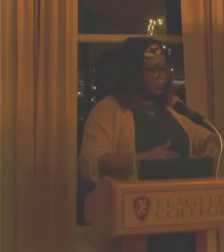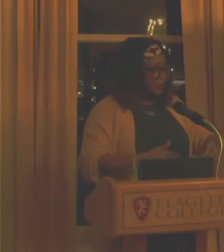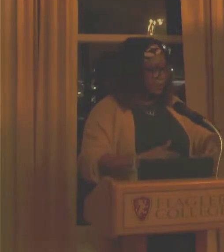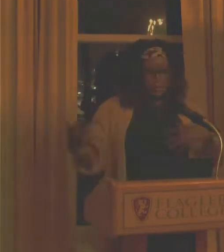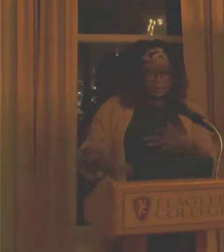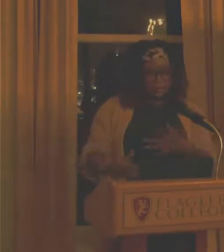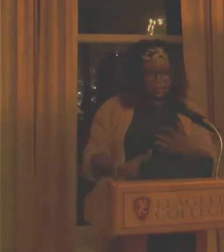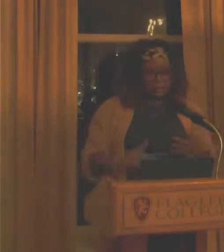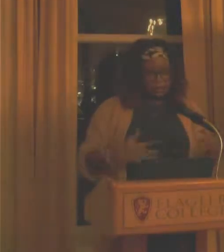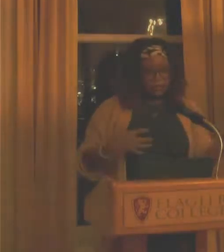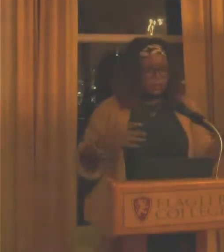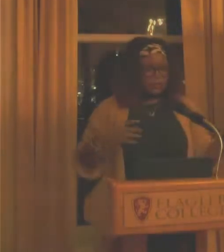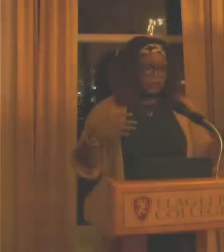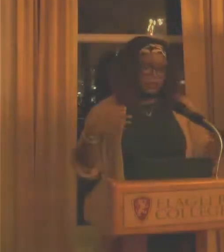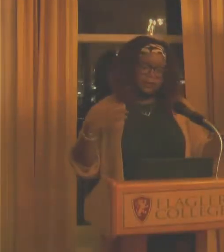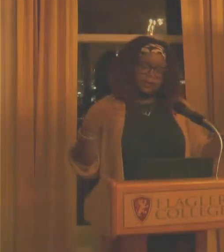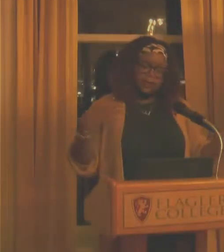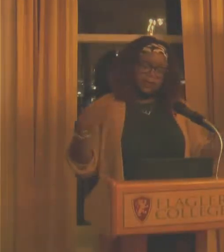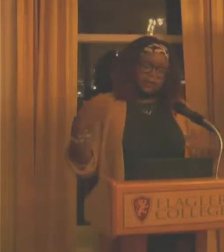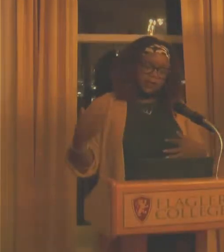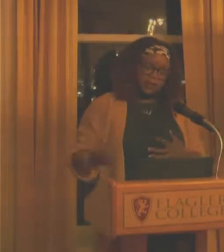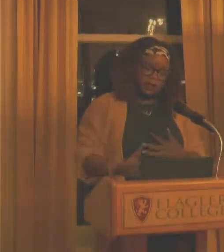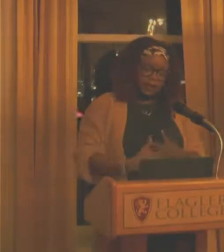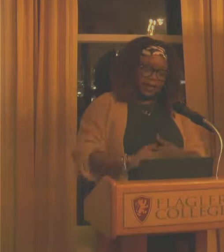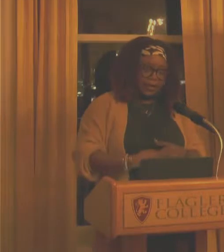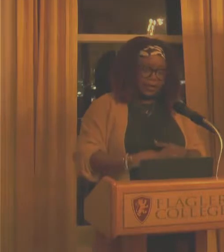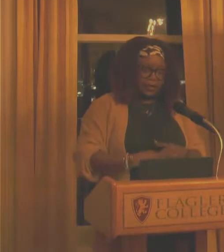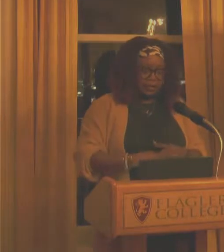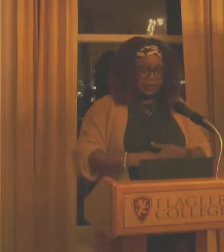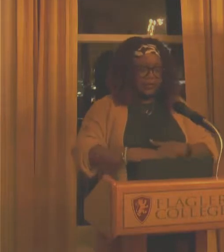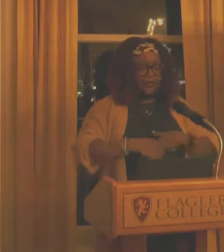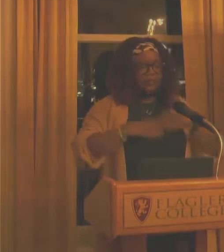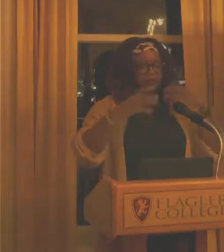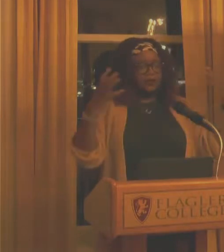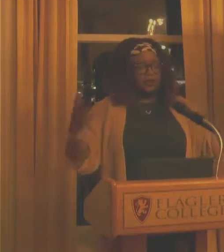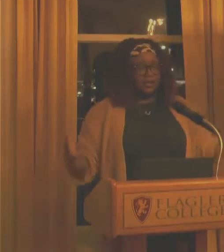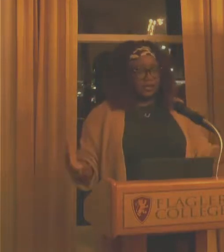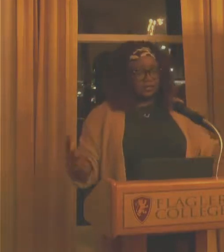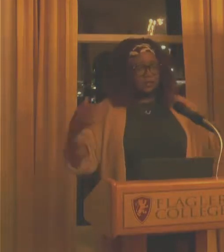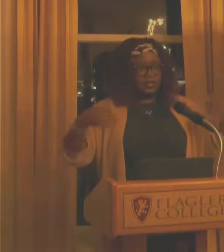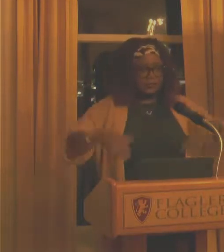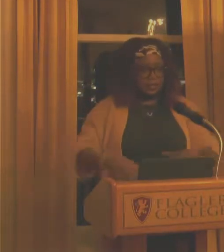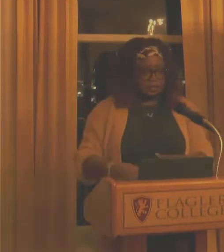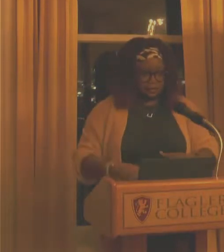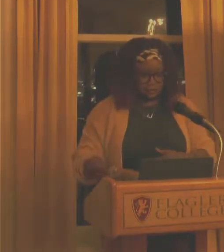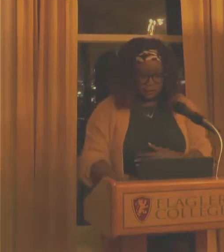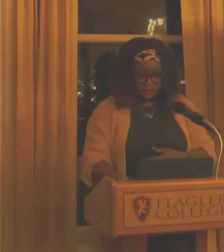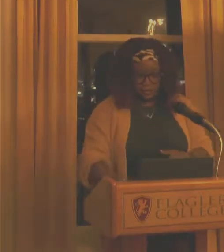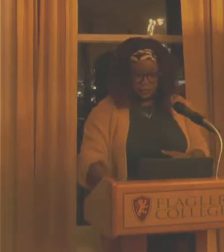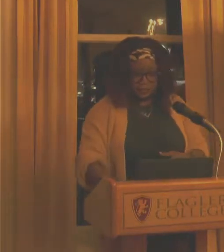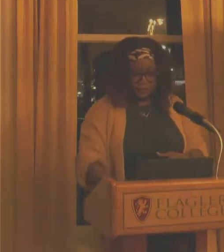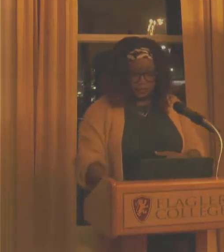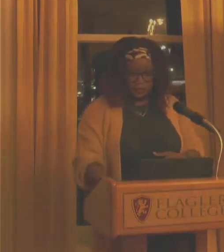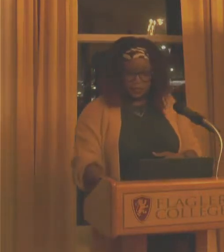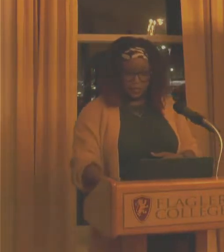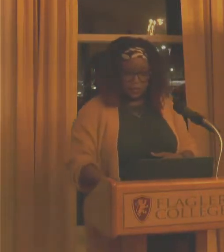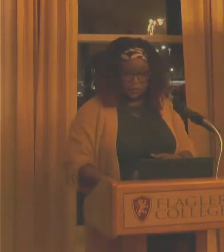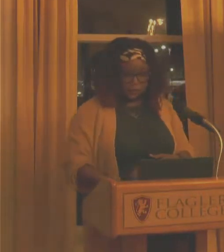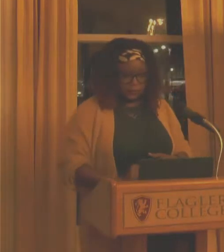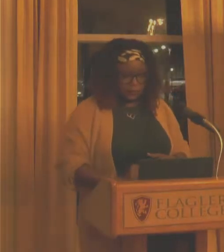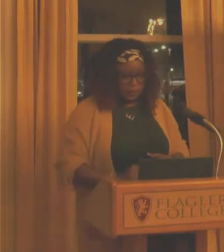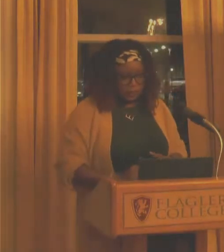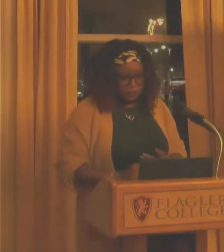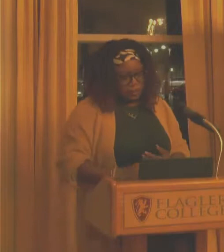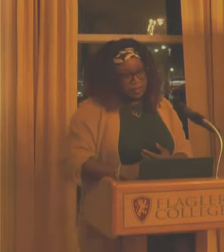how we agree to kind of lift each other up. How we kind of agree that, you know, at the end of all things, we have each other. So that's why the nails were in the